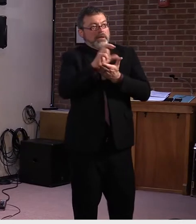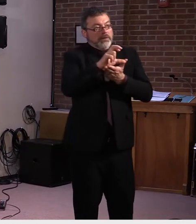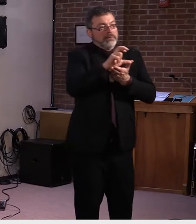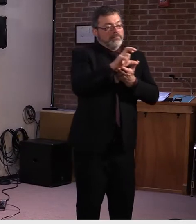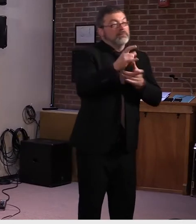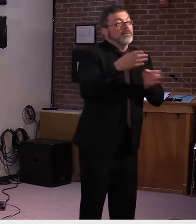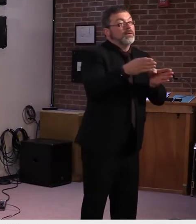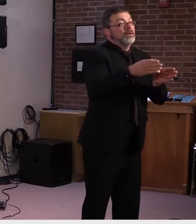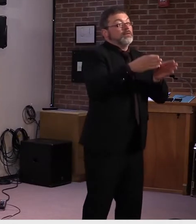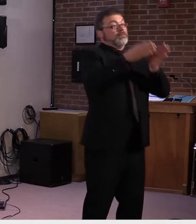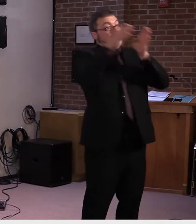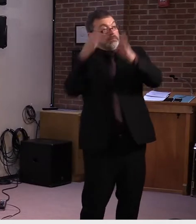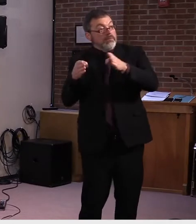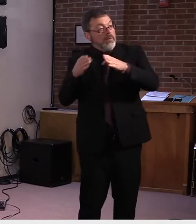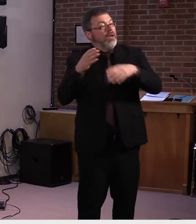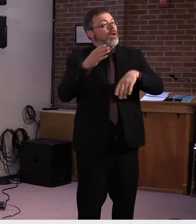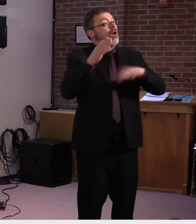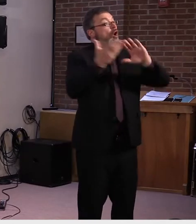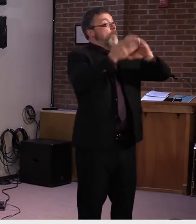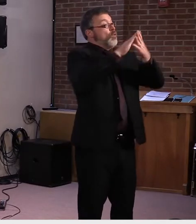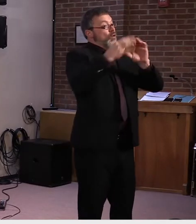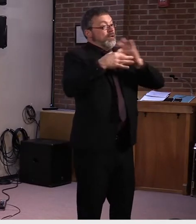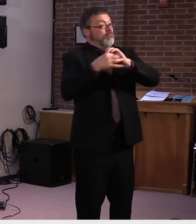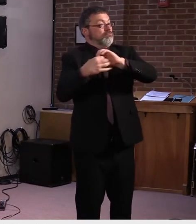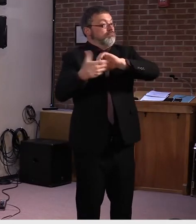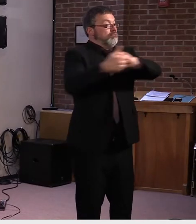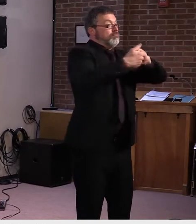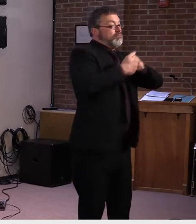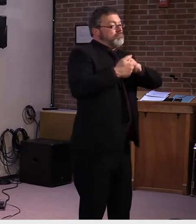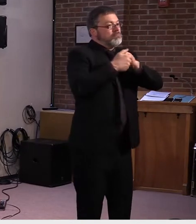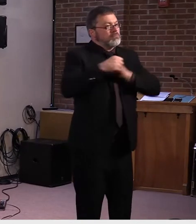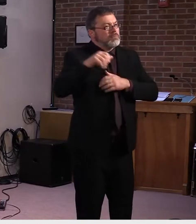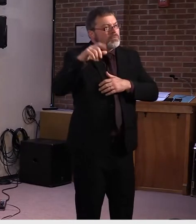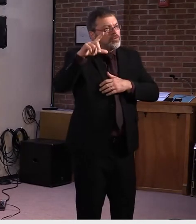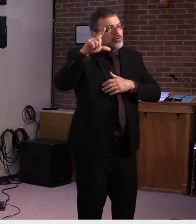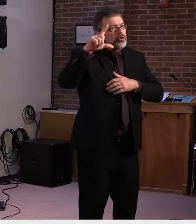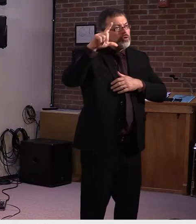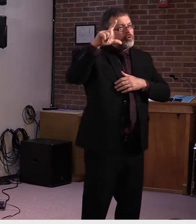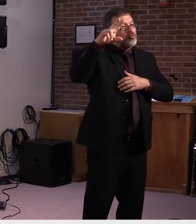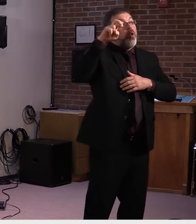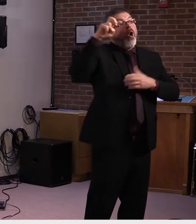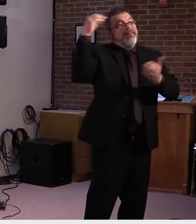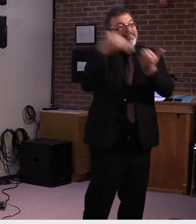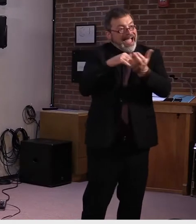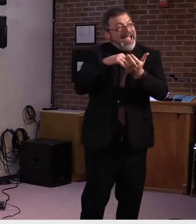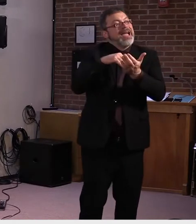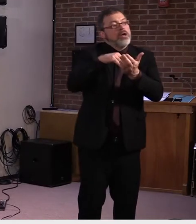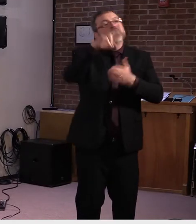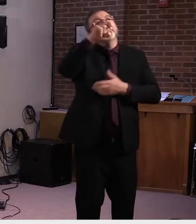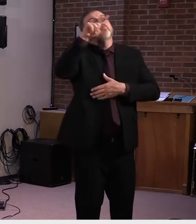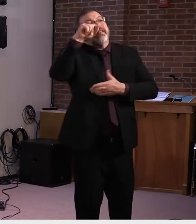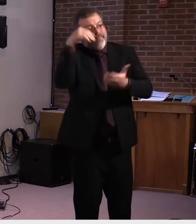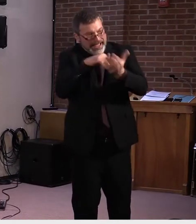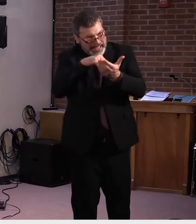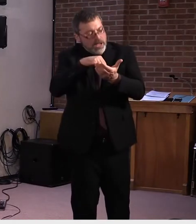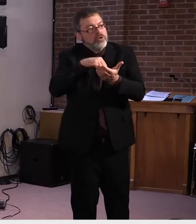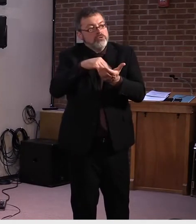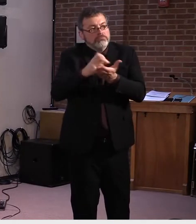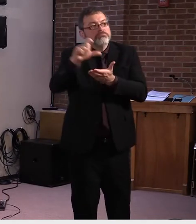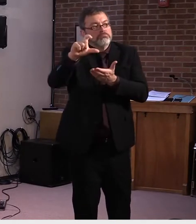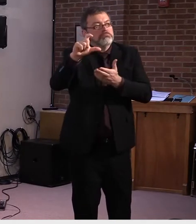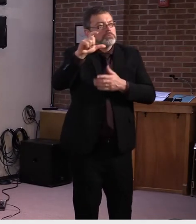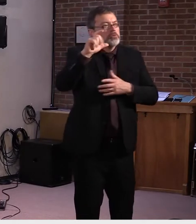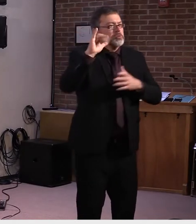partners, about $220,000, just under $12 million. I do want to point out